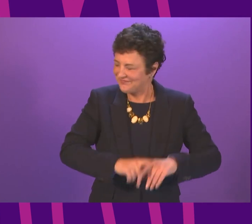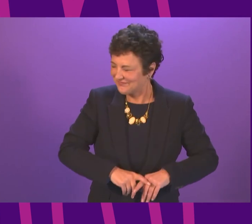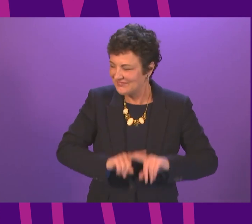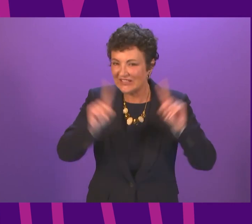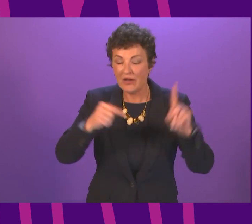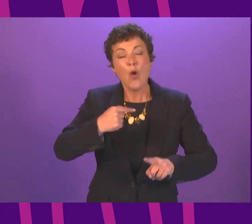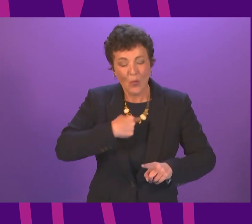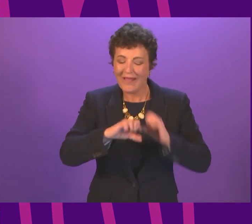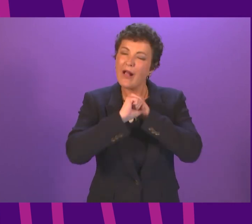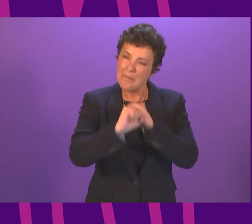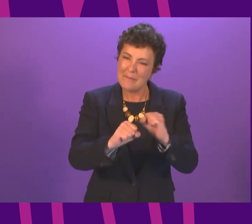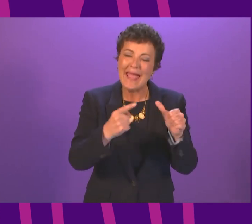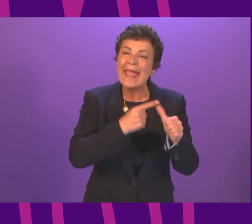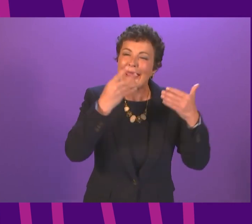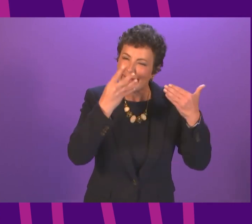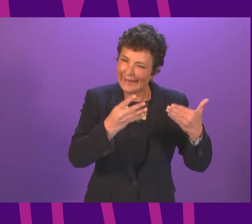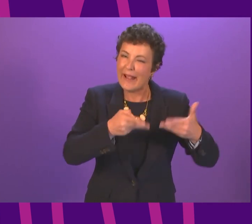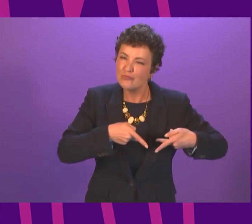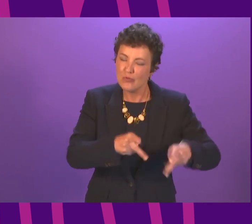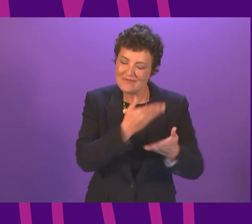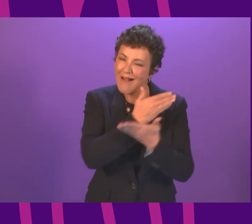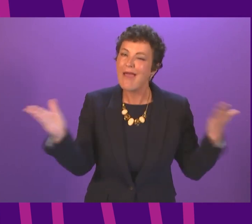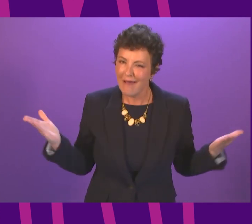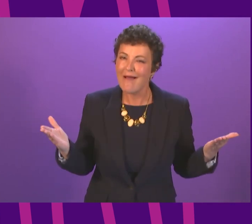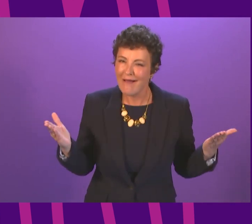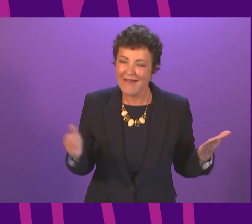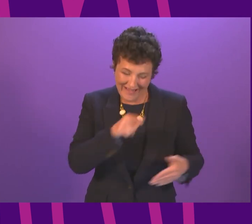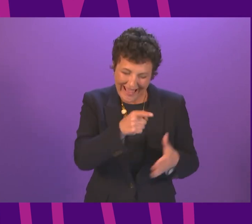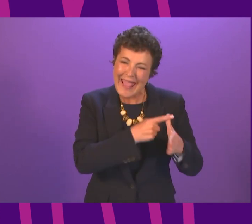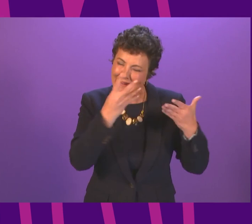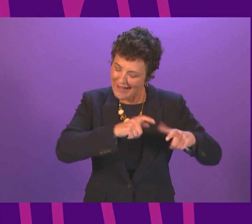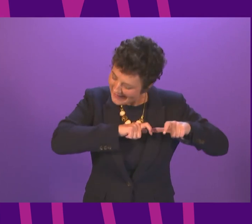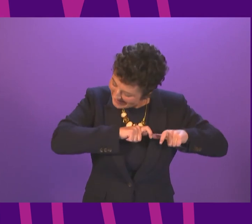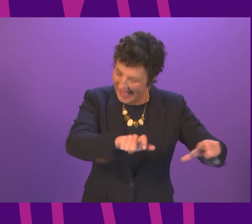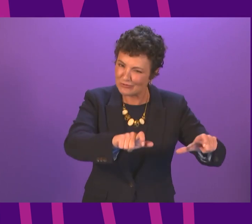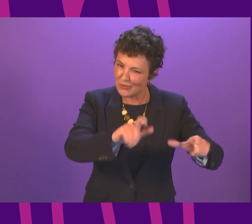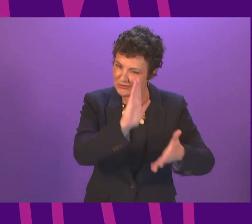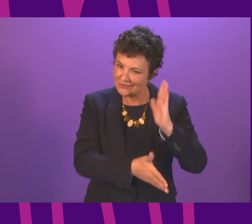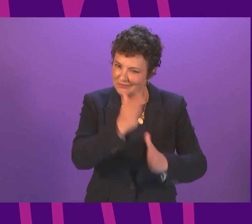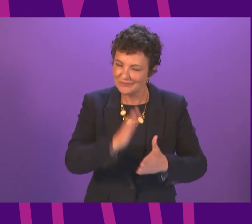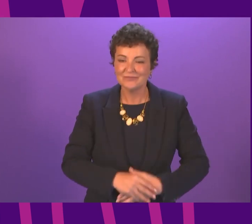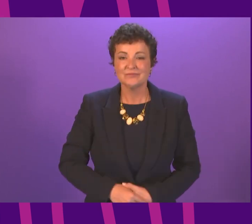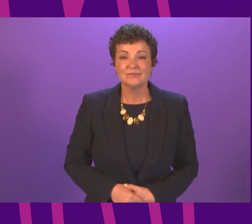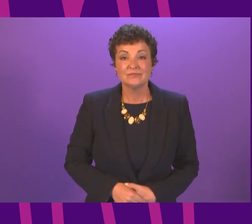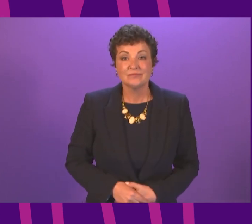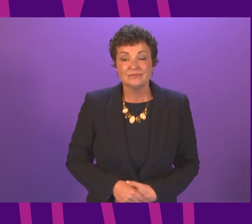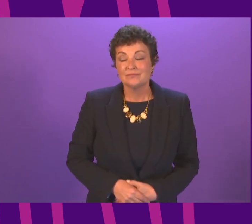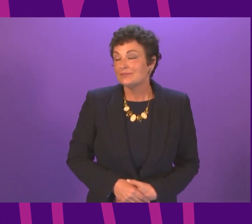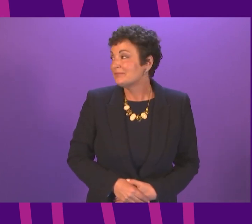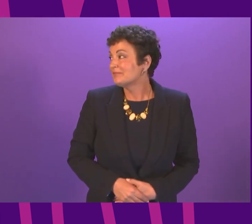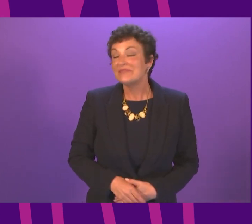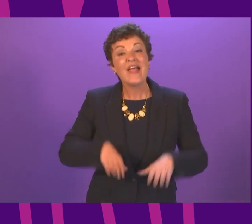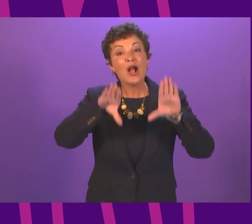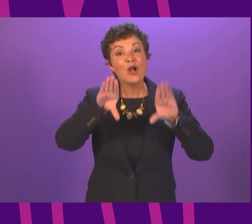commitment to the A9 is clear and this Government's commitment to the A9 continues. That concludes the First Minister's